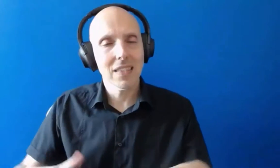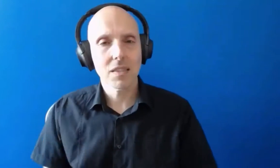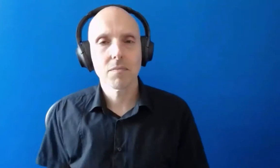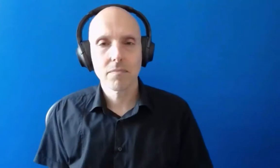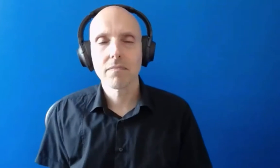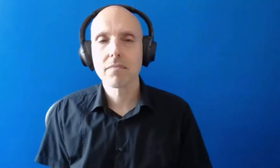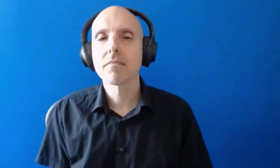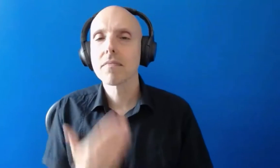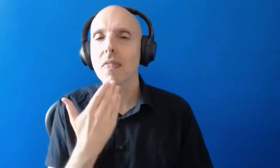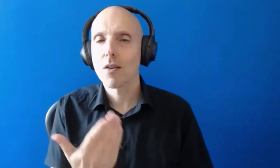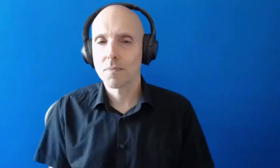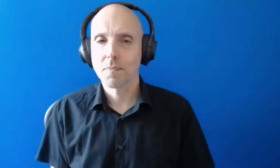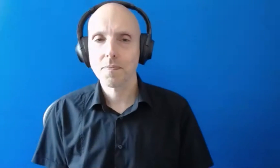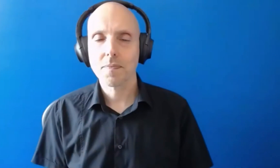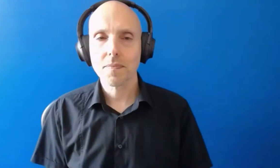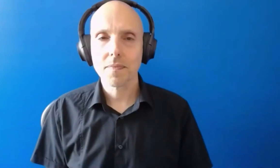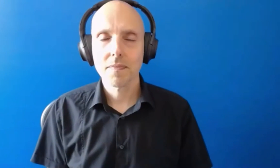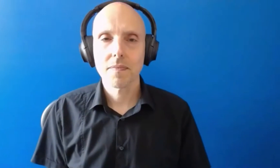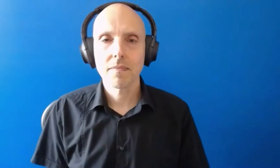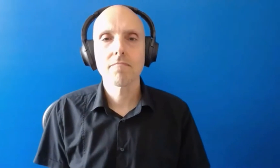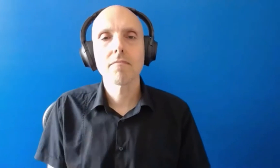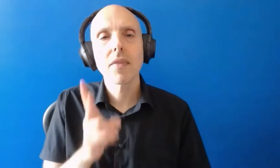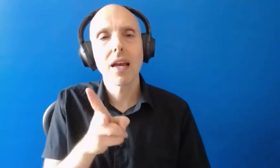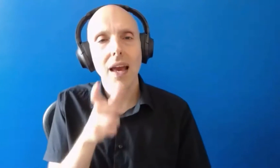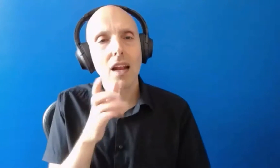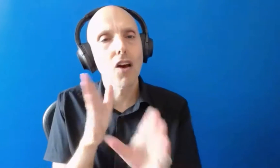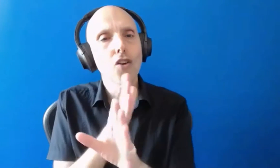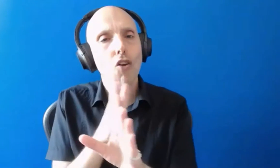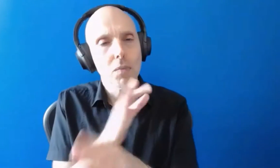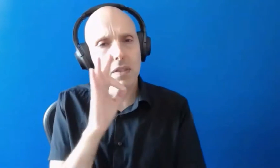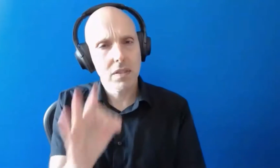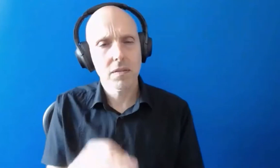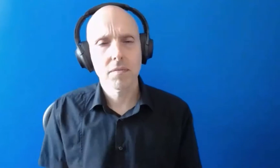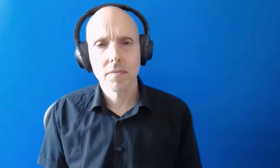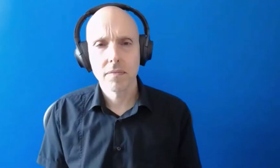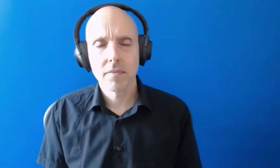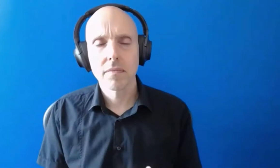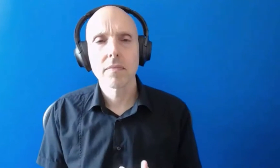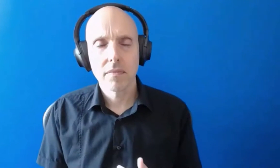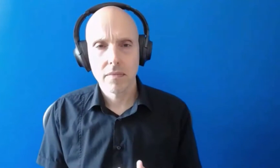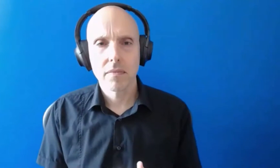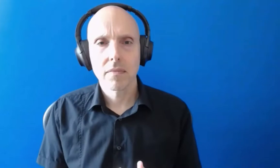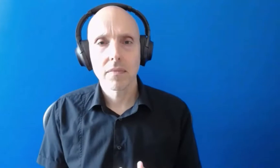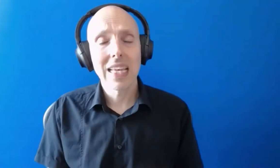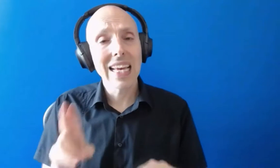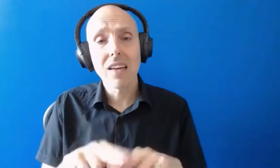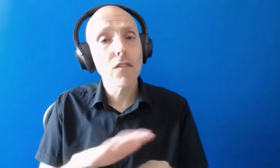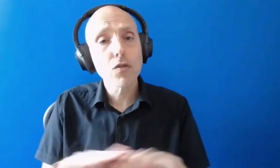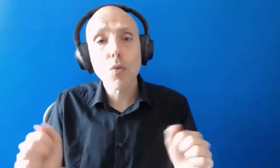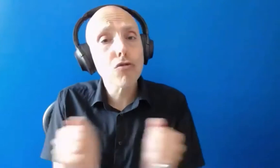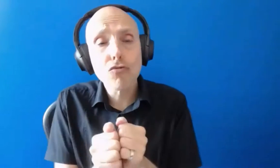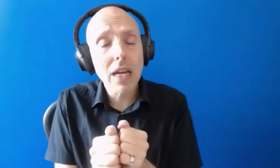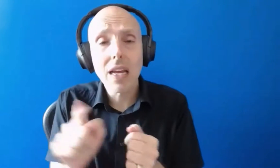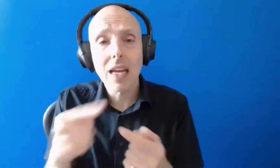um so this is from an anonymous attendee and says that where consent to share is not agreed um